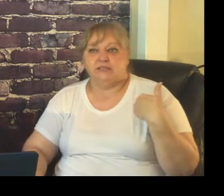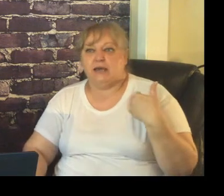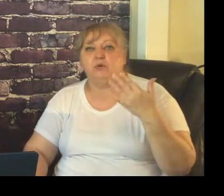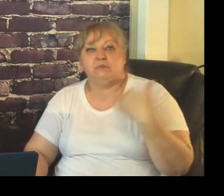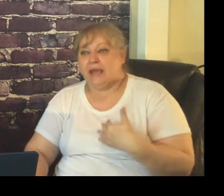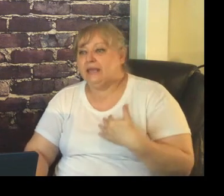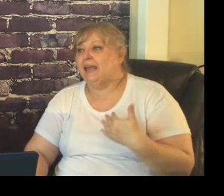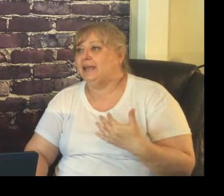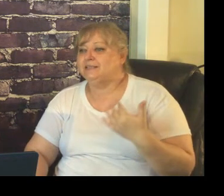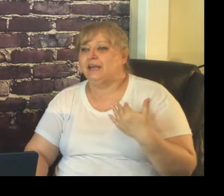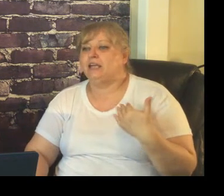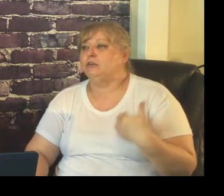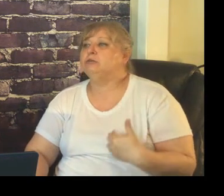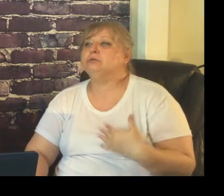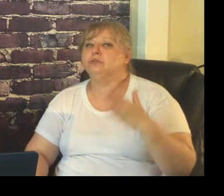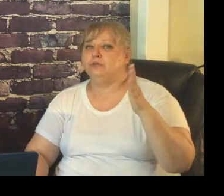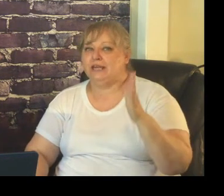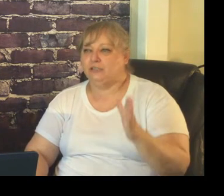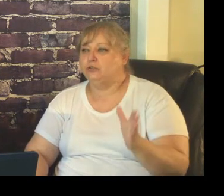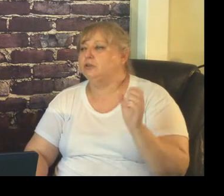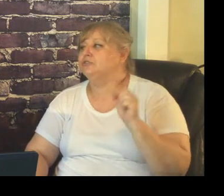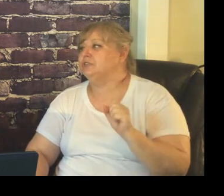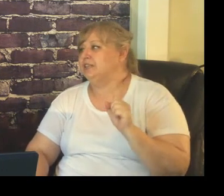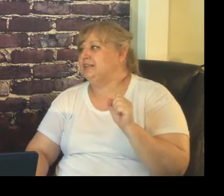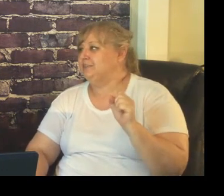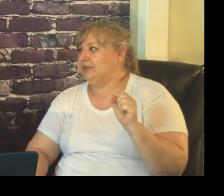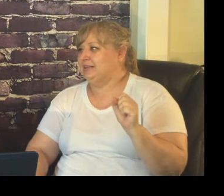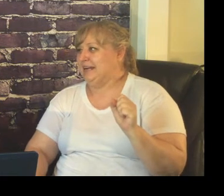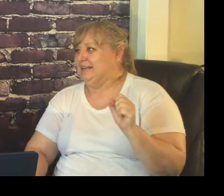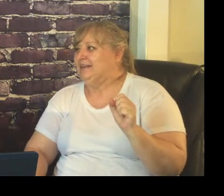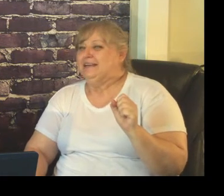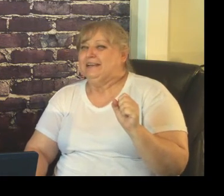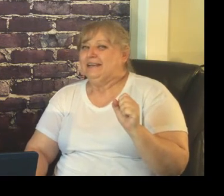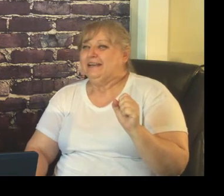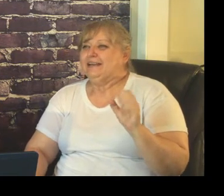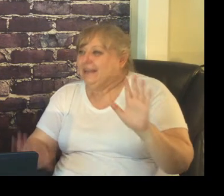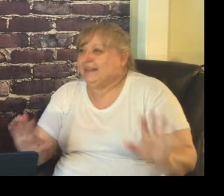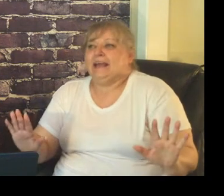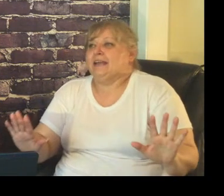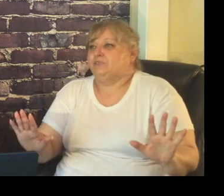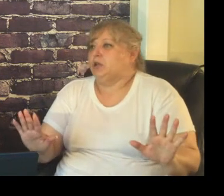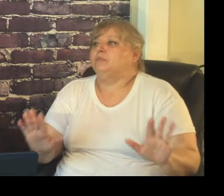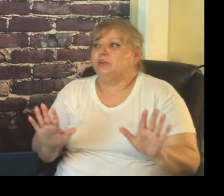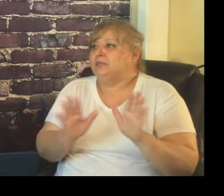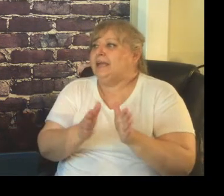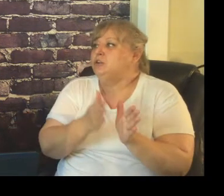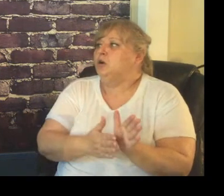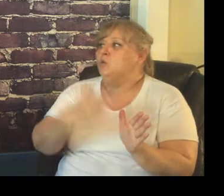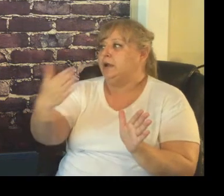example in my case I go you're getting too close to the thing red line and they kind of stop so they know where